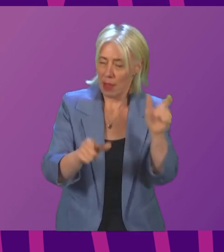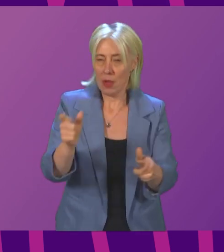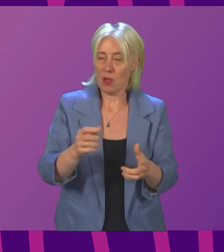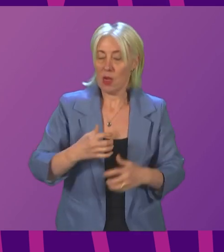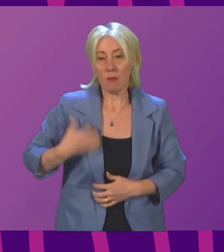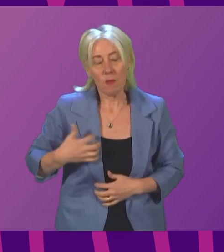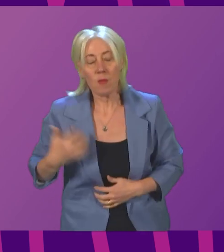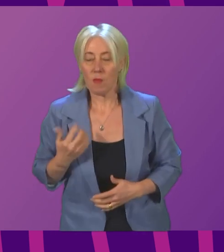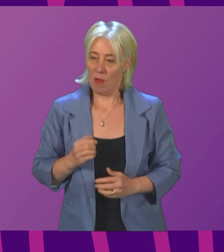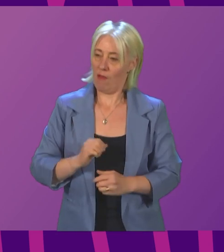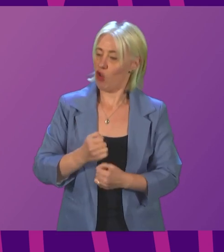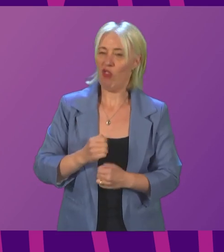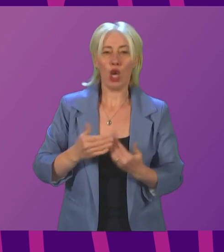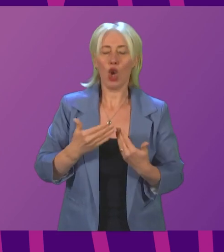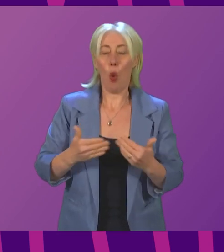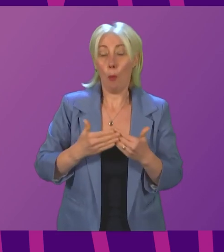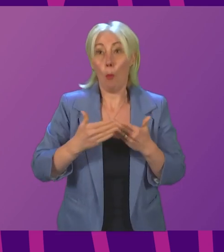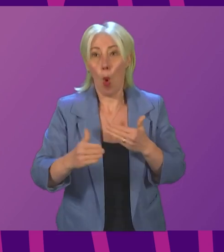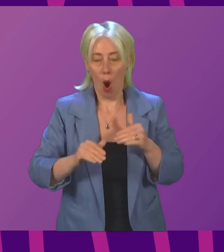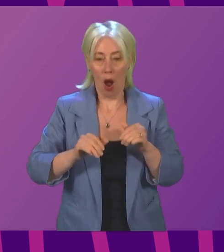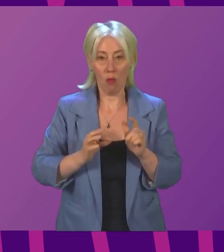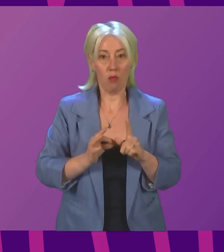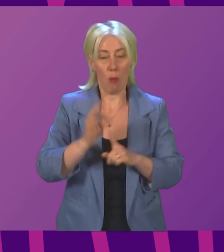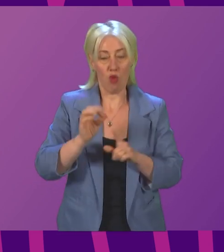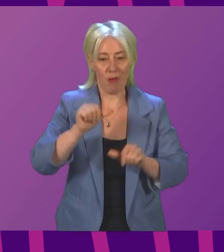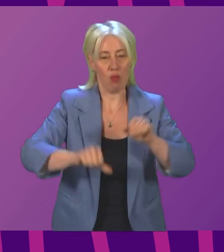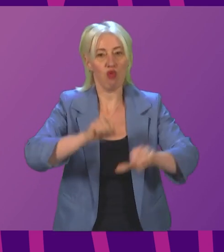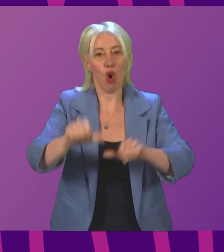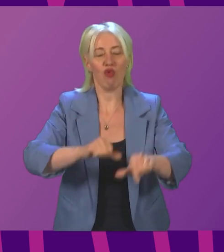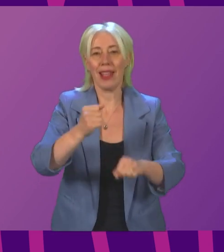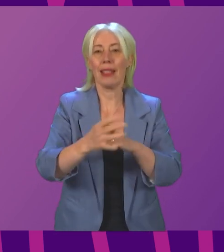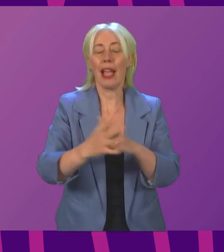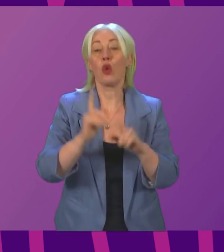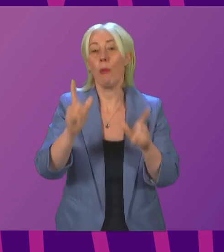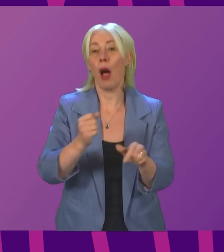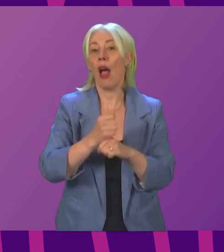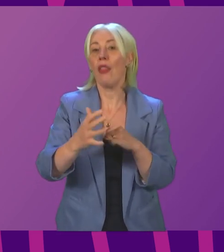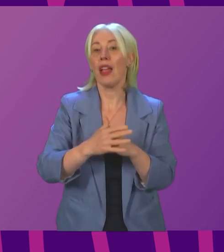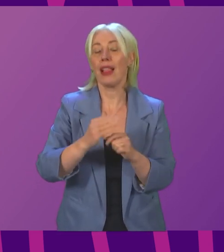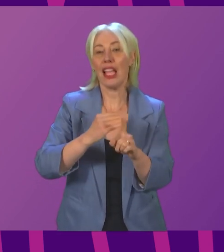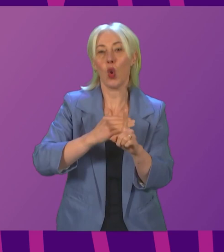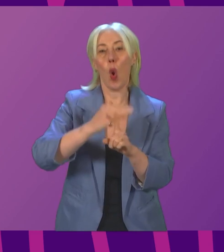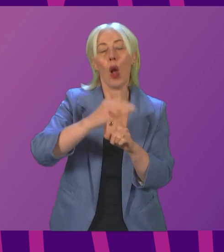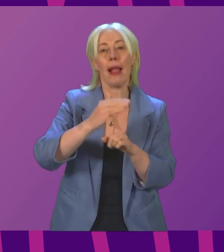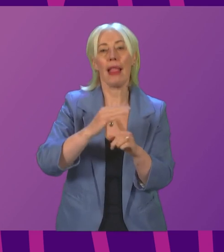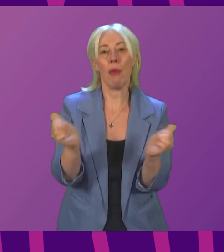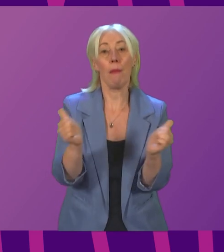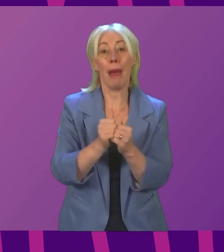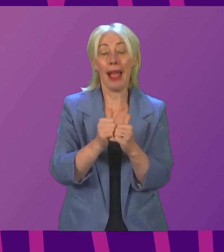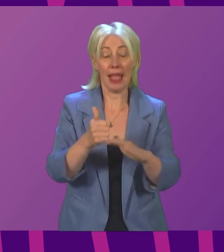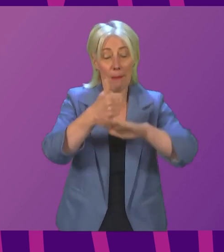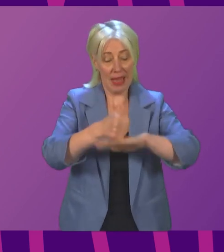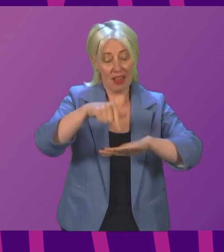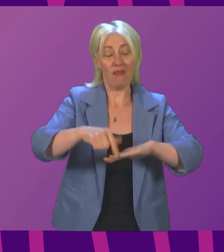frustrated that more progress was not made in Glasgow. However, the Glasgow Climate Pact does provide a basis for further action.